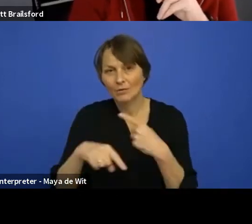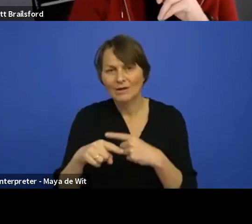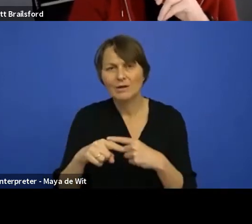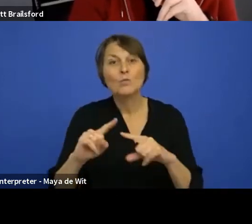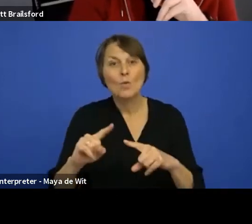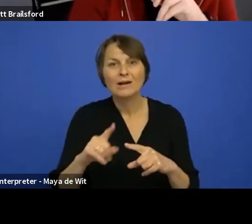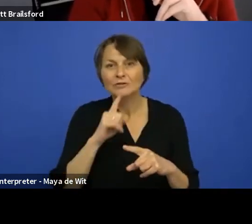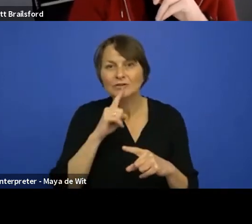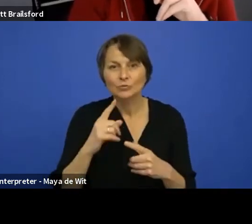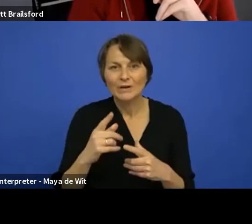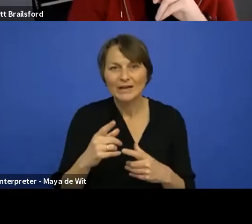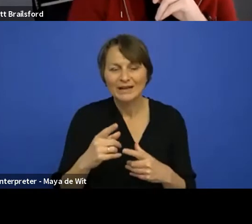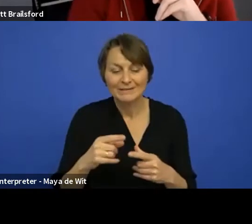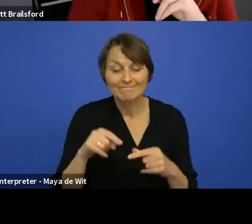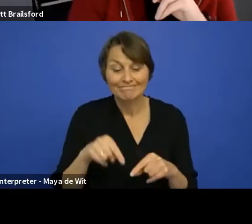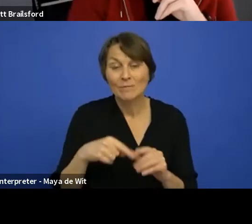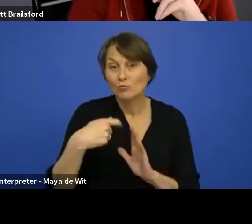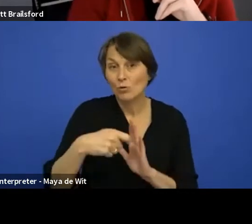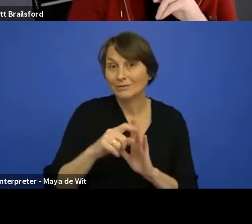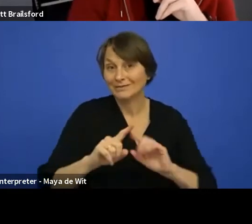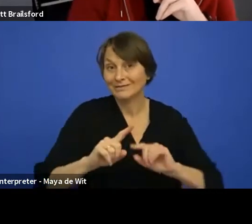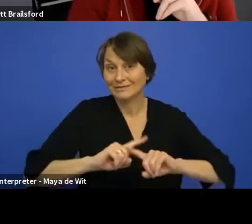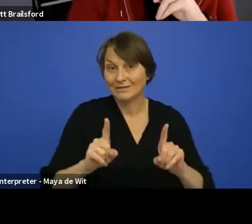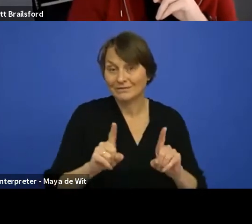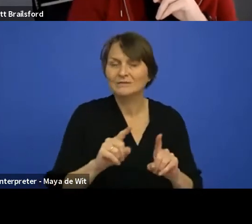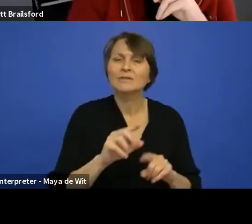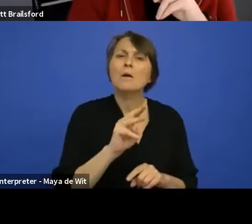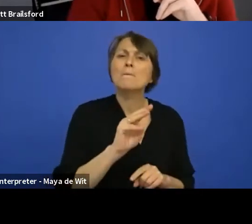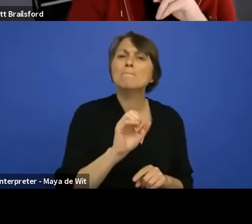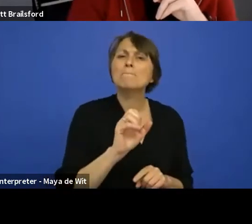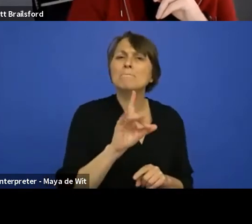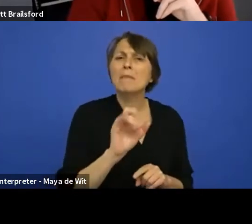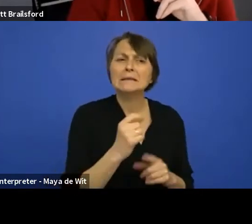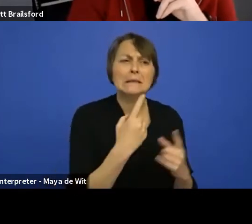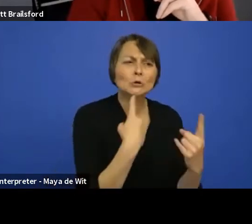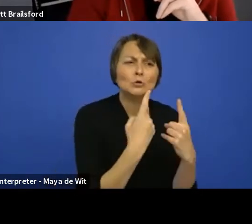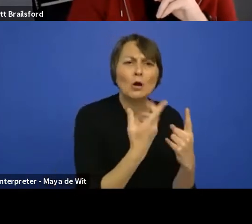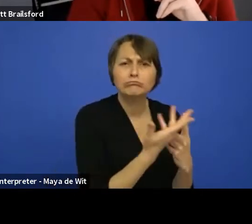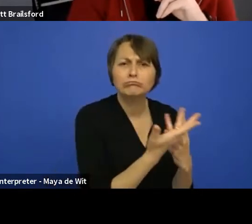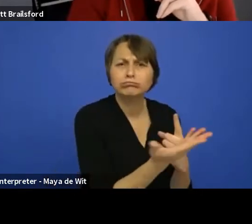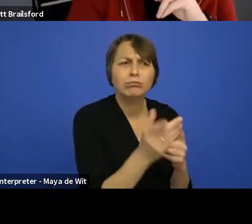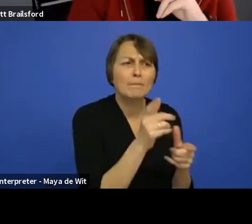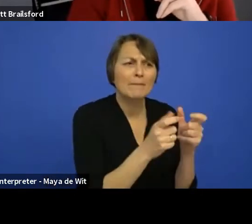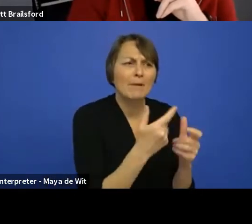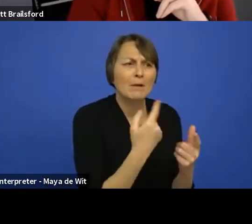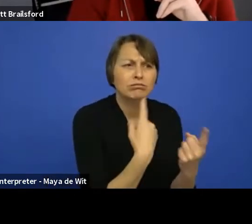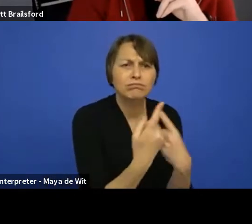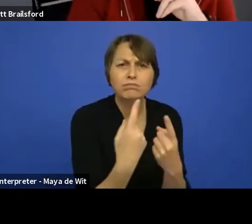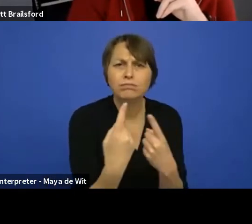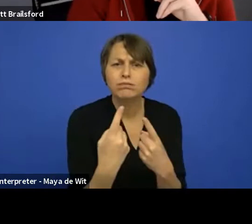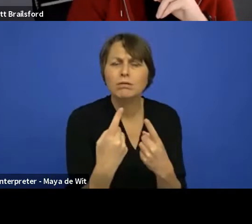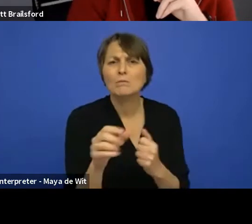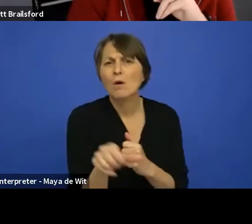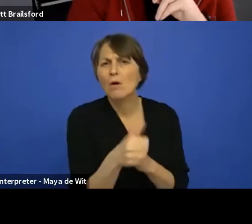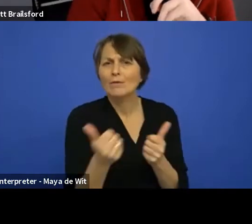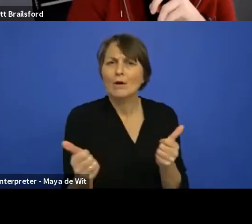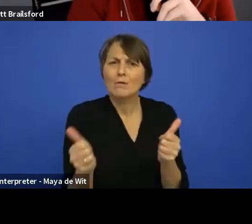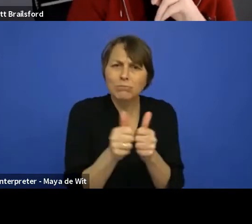is talking to, uh, lots of people in the community and, uh, gold partners and MVPs and people everywhere